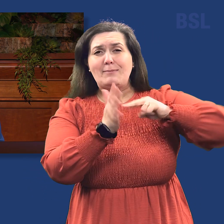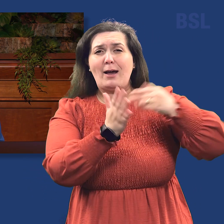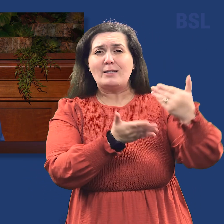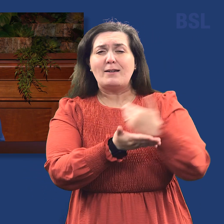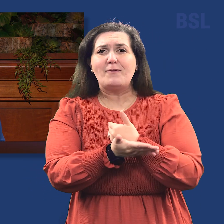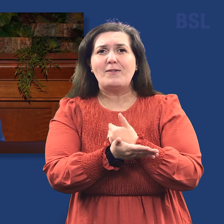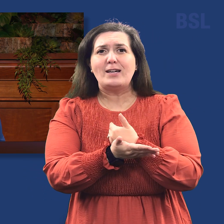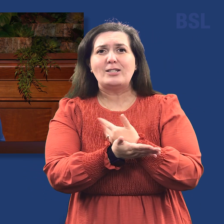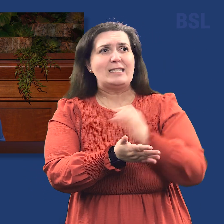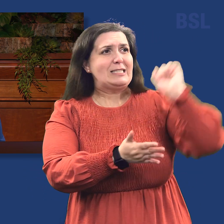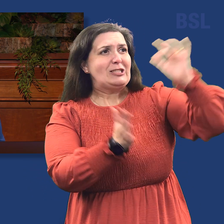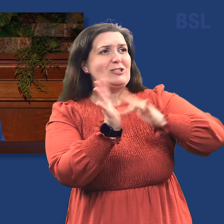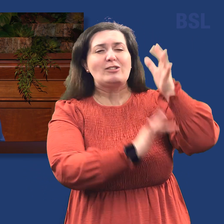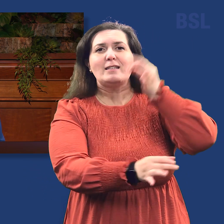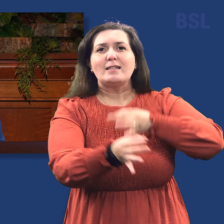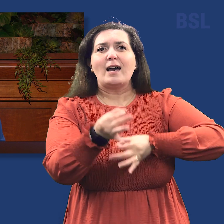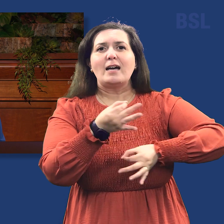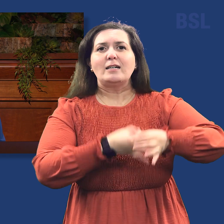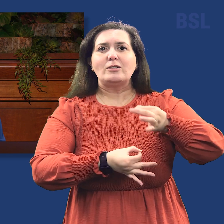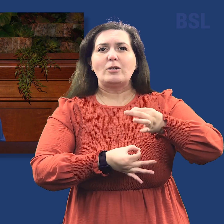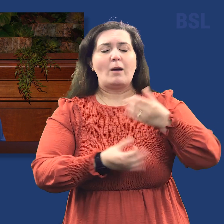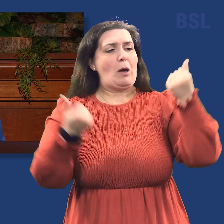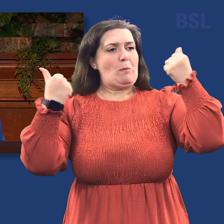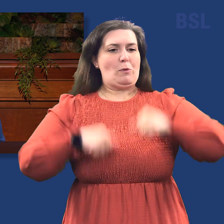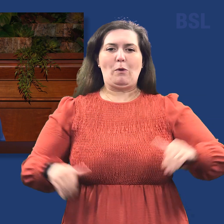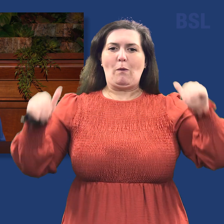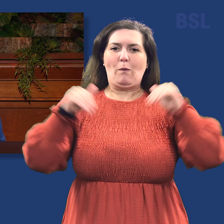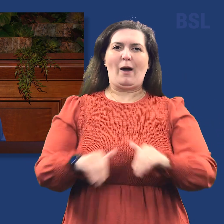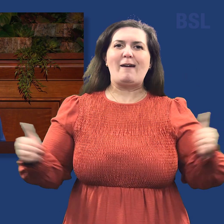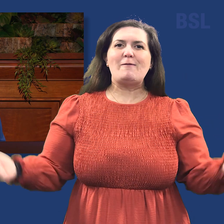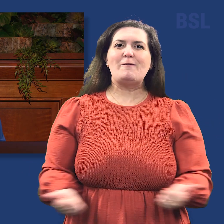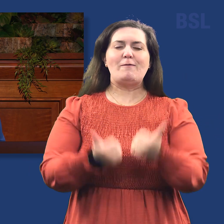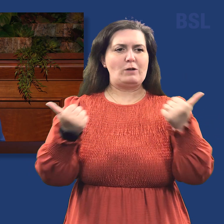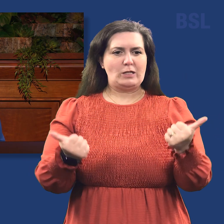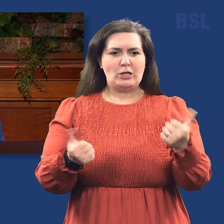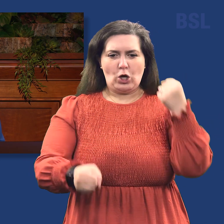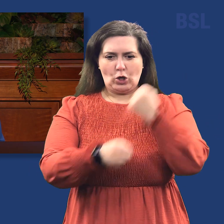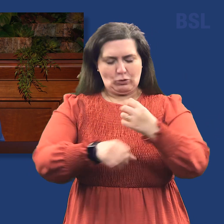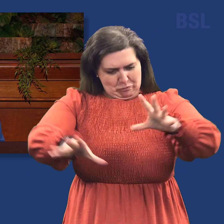and of the Savior's Atonement, my waiting ended. I embraced these truths and was baptized.